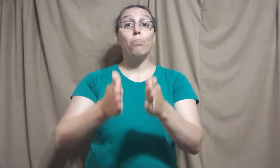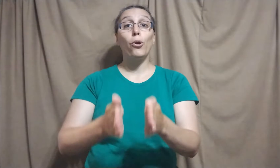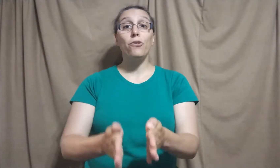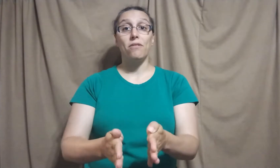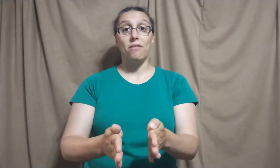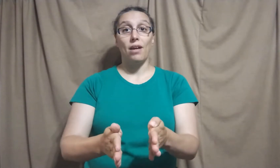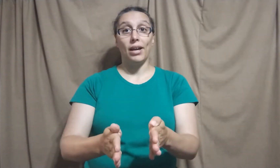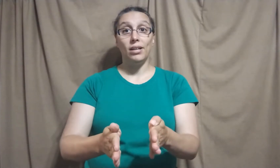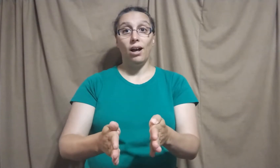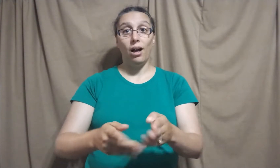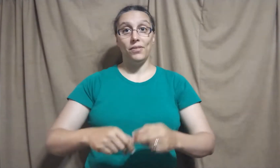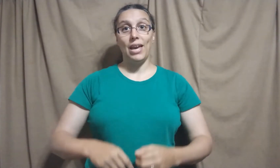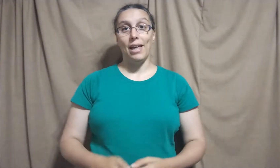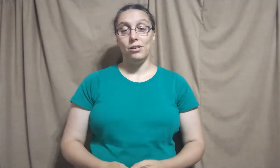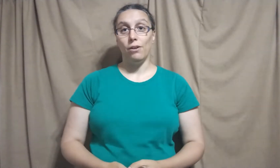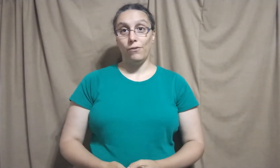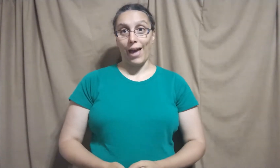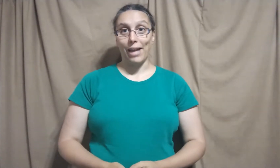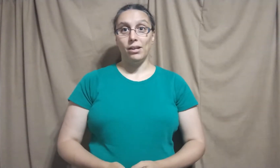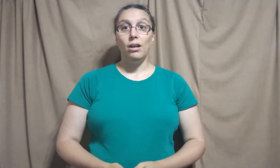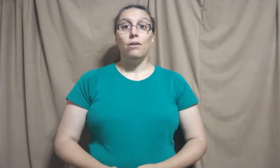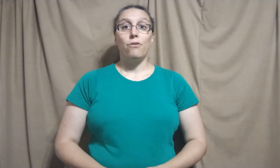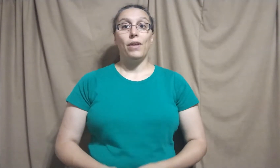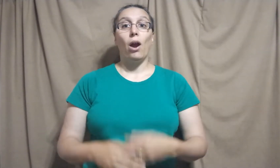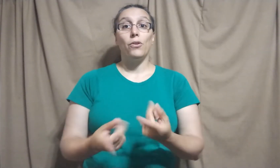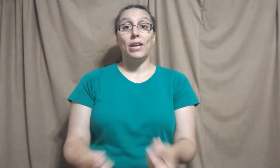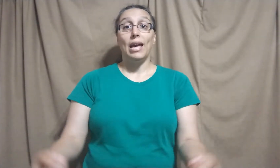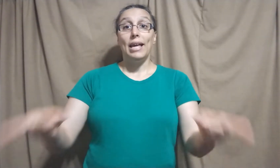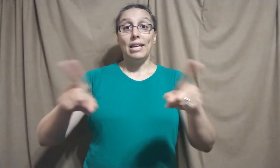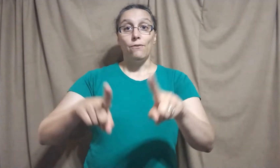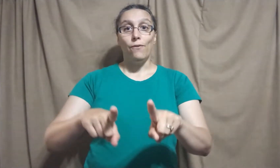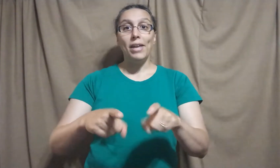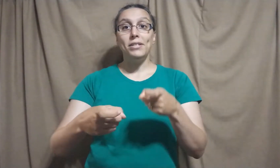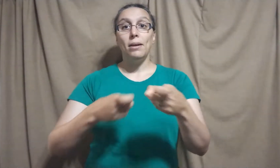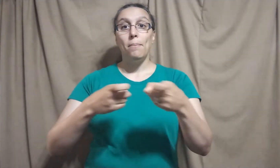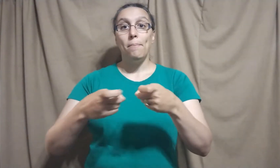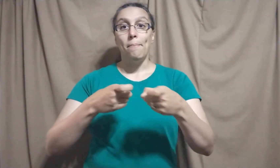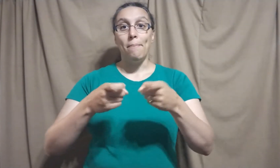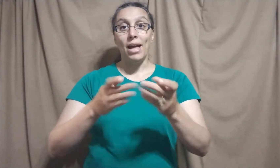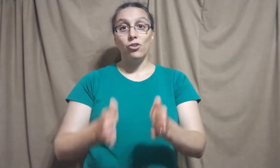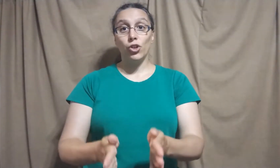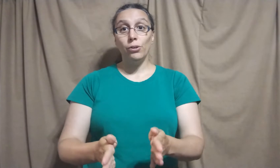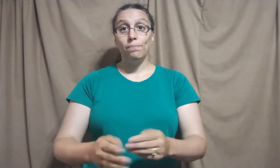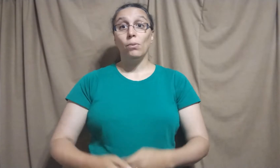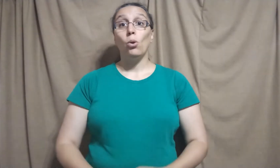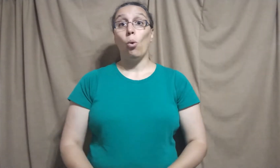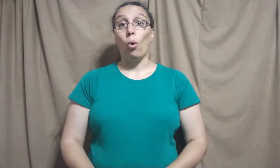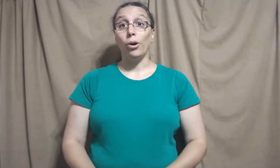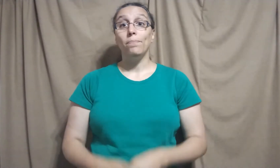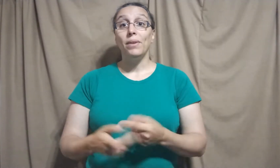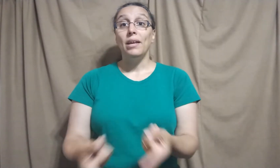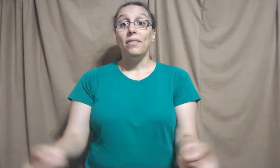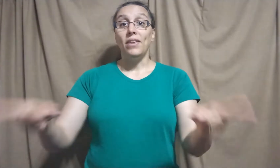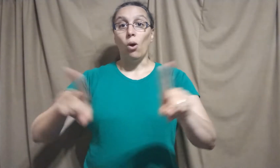person sign on the end of that. So they are the event manager or the